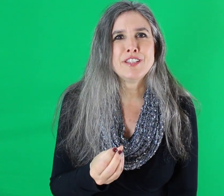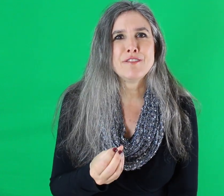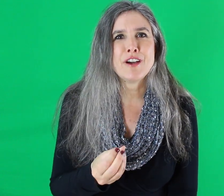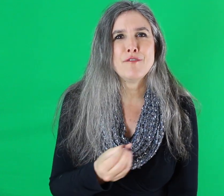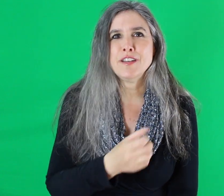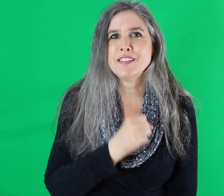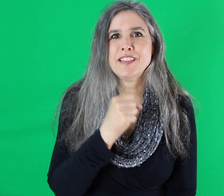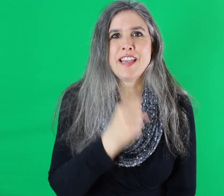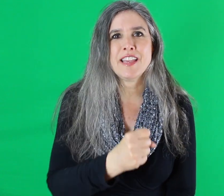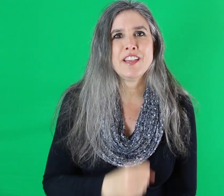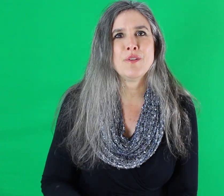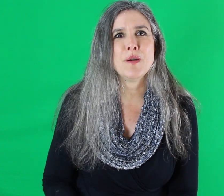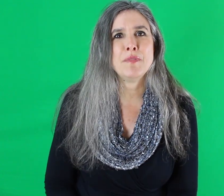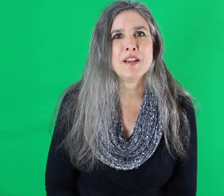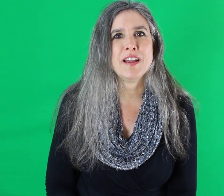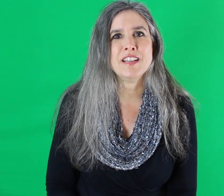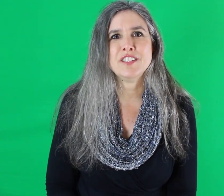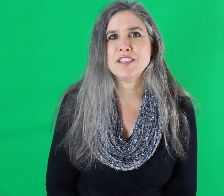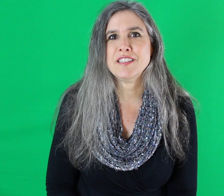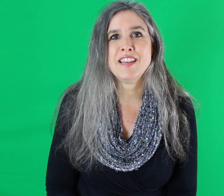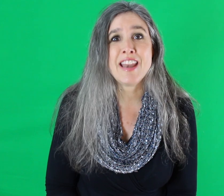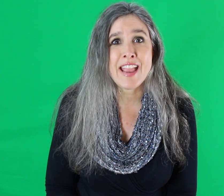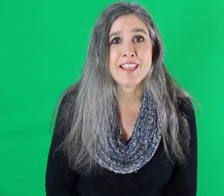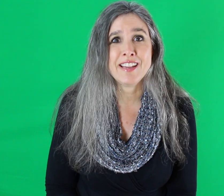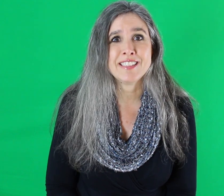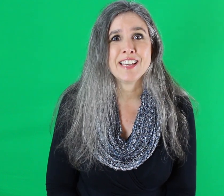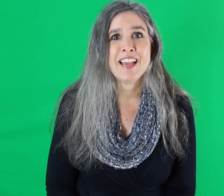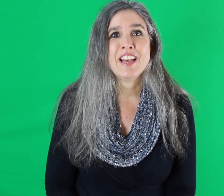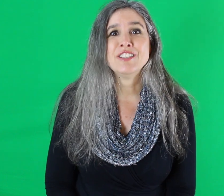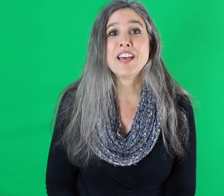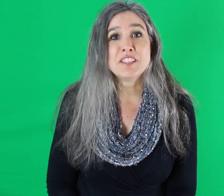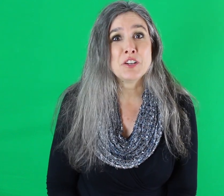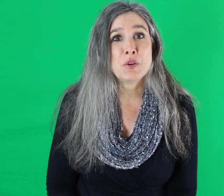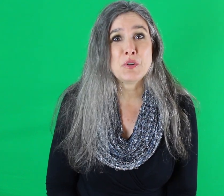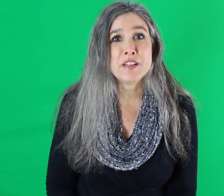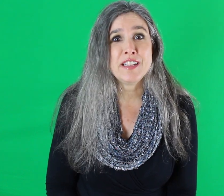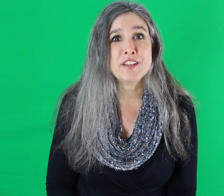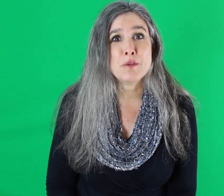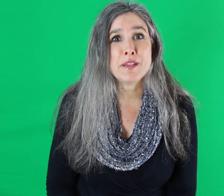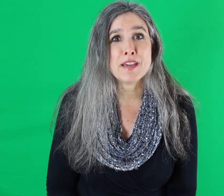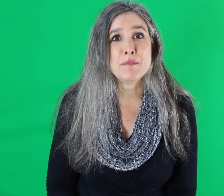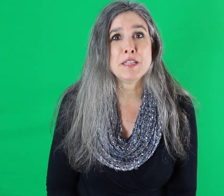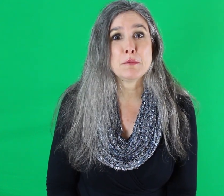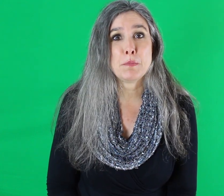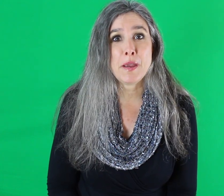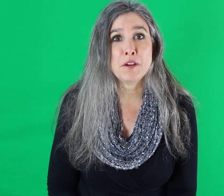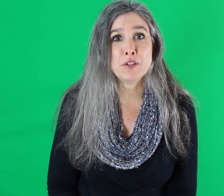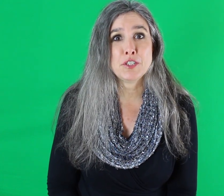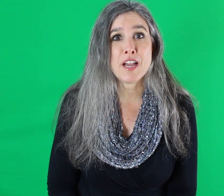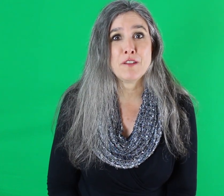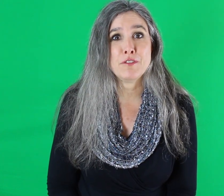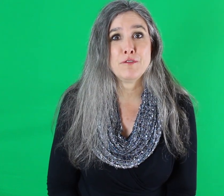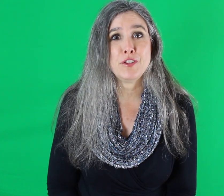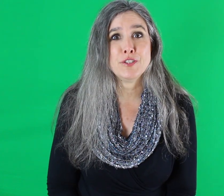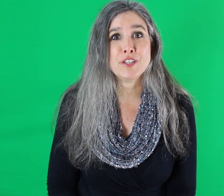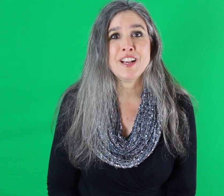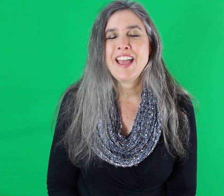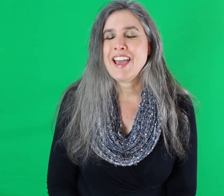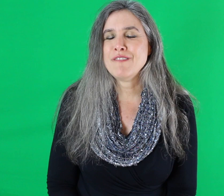self-confidence that they can go up there and just nail it. So that's our goal at Eden Hope Academy is to prepare your child for the future. And